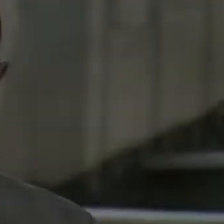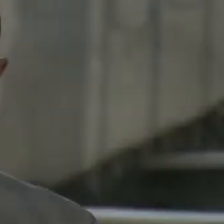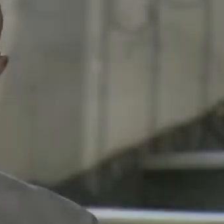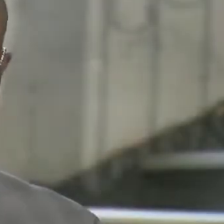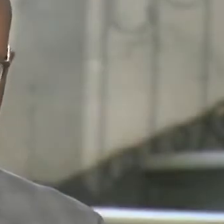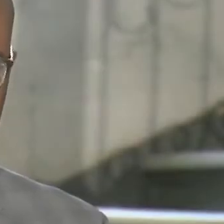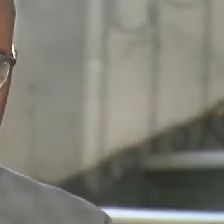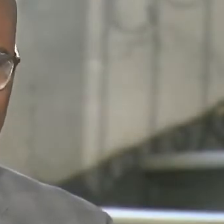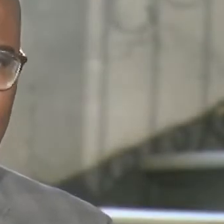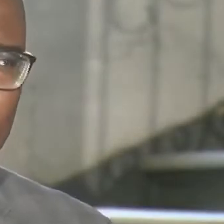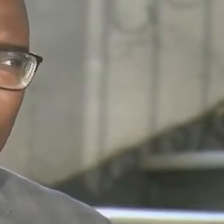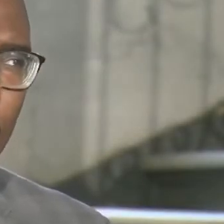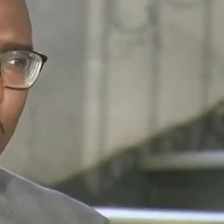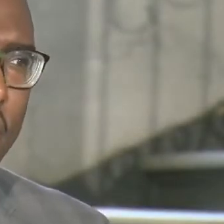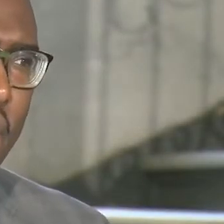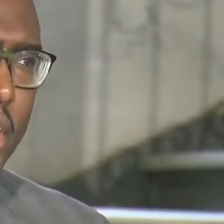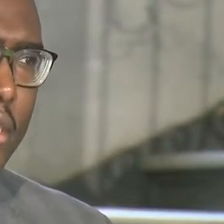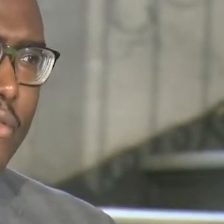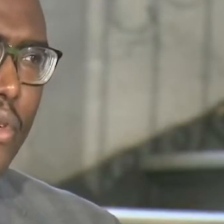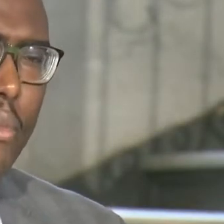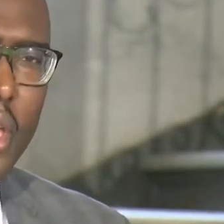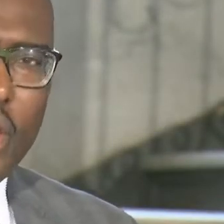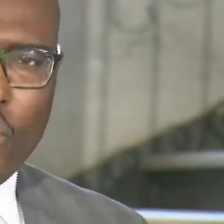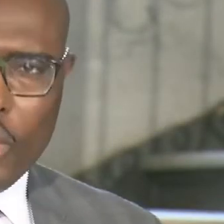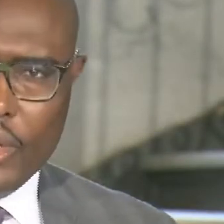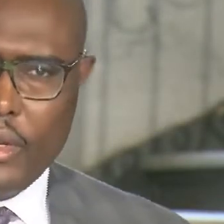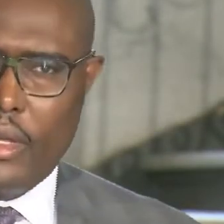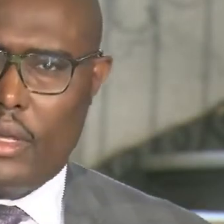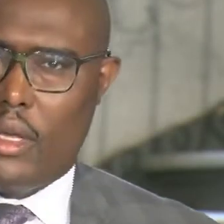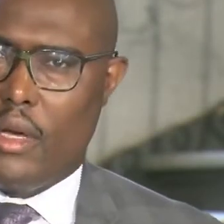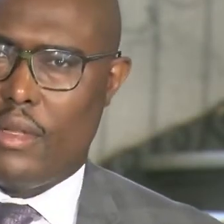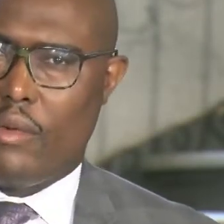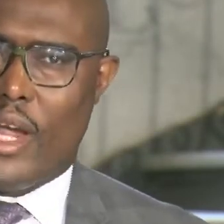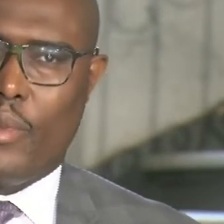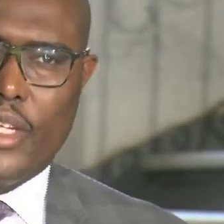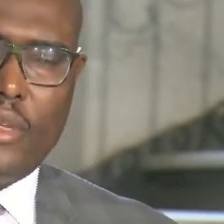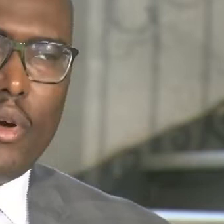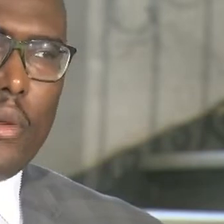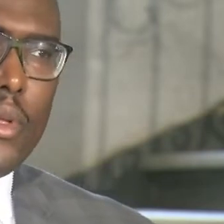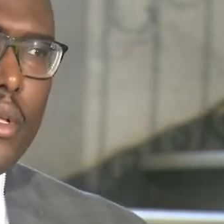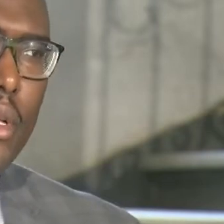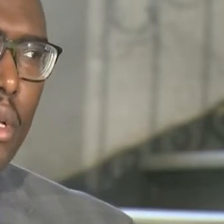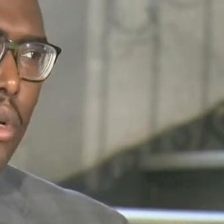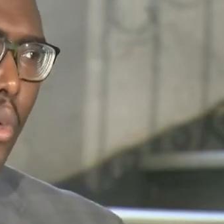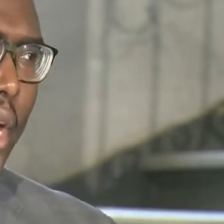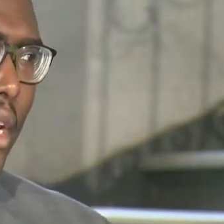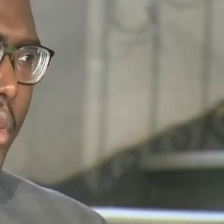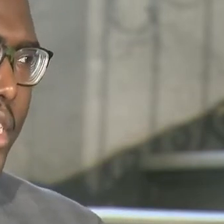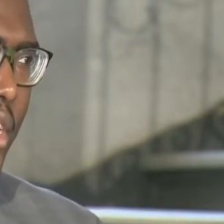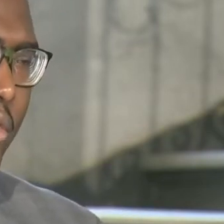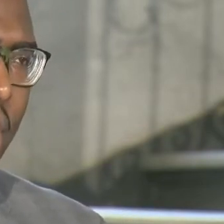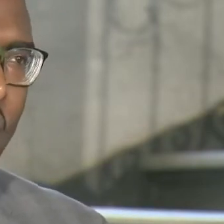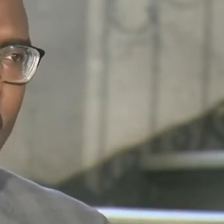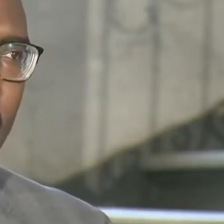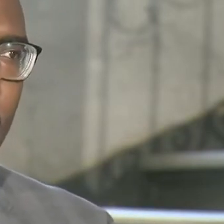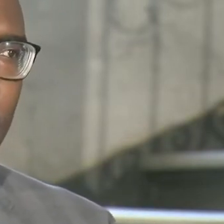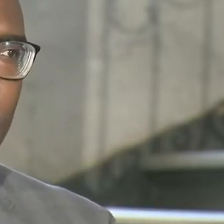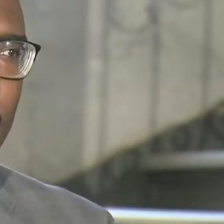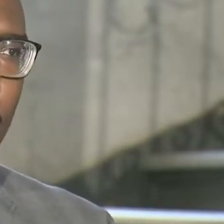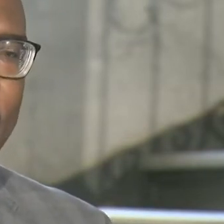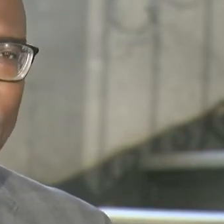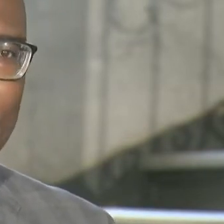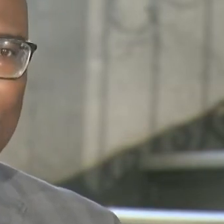Take time to share our appreciation for the men and women of the Little Rock Police Department who are waking up each and every day